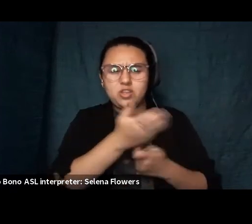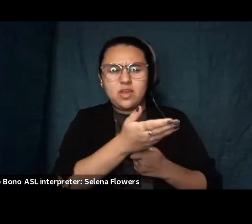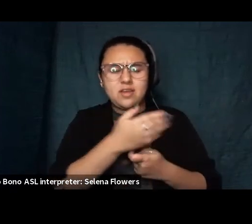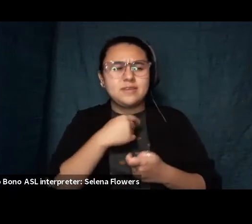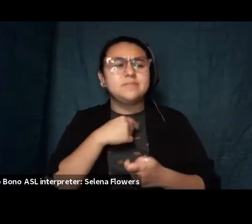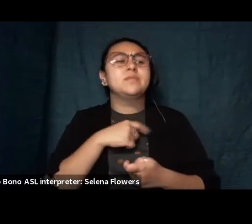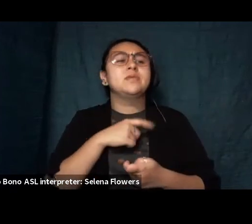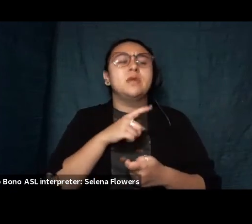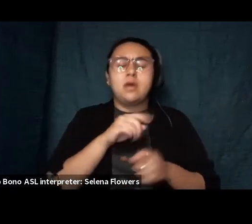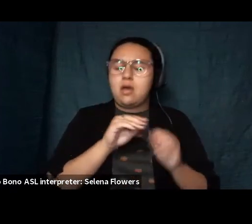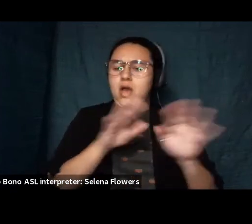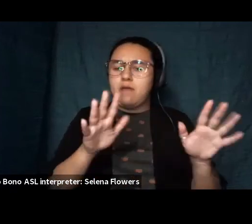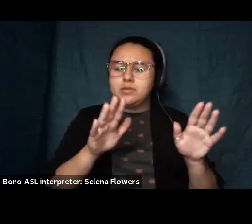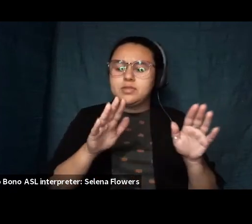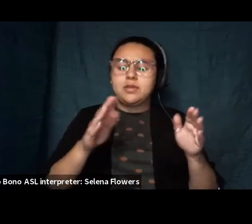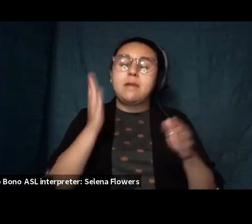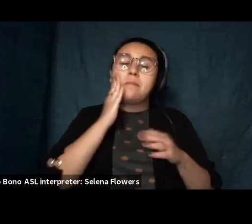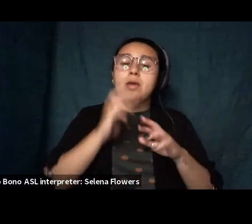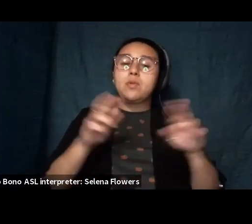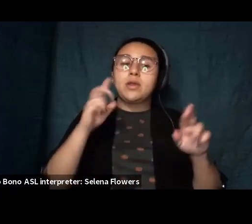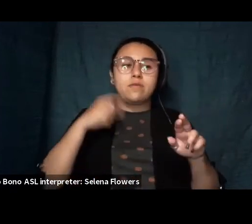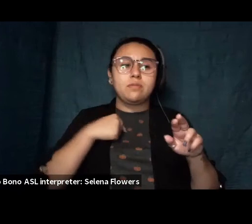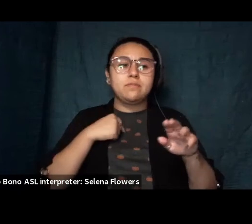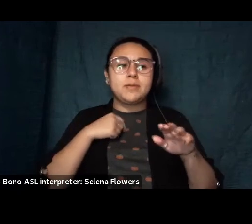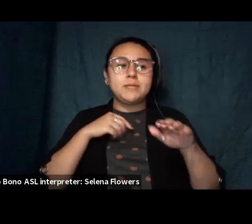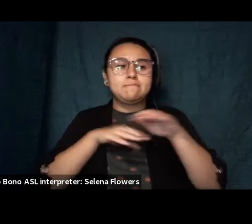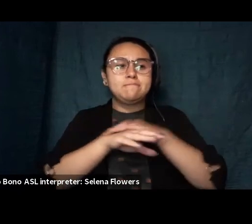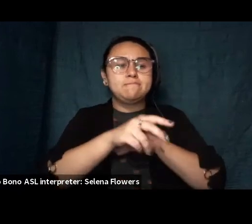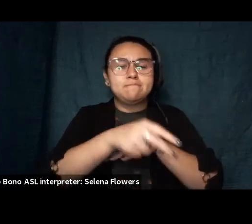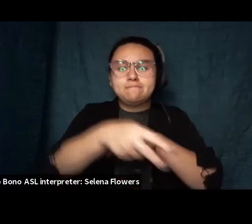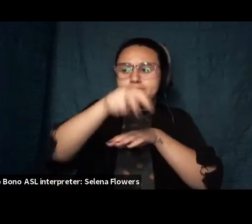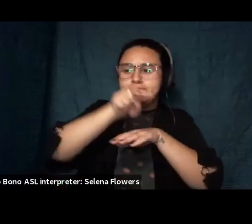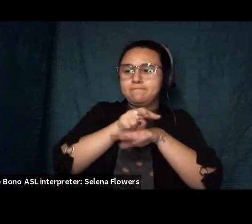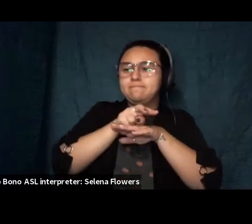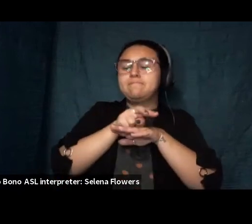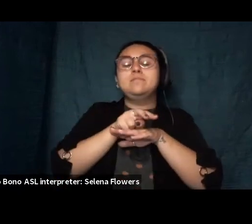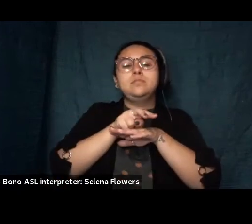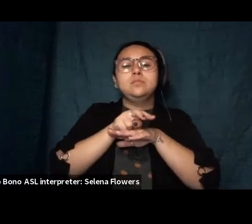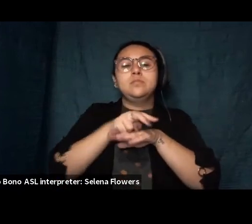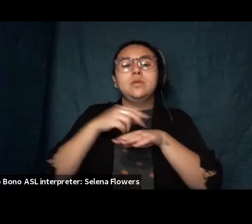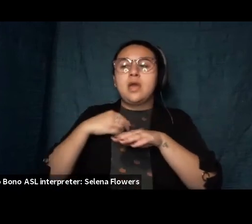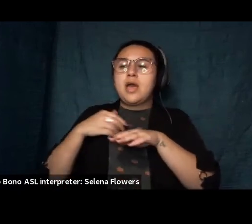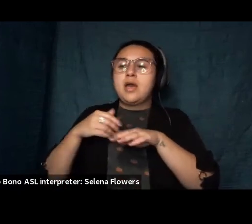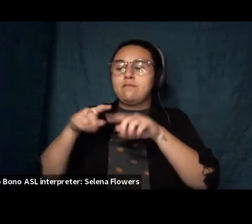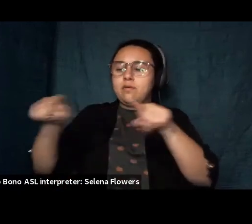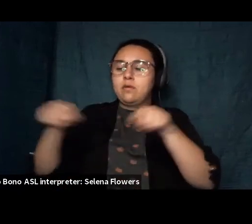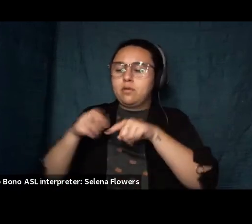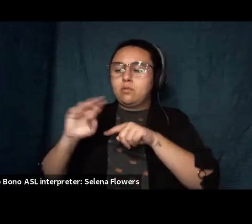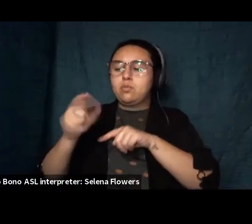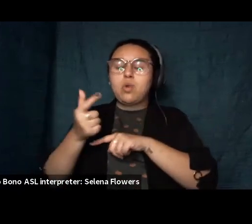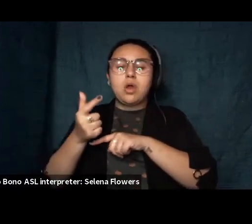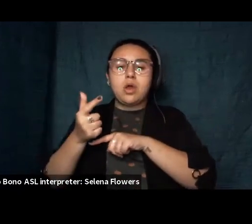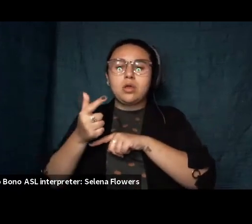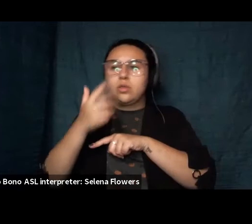bed turned down for me a rug at the hearth where the wolf sleeps the tick tick tick